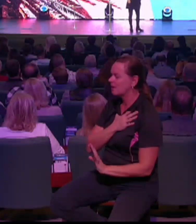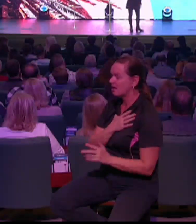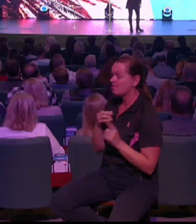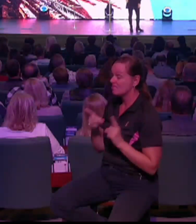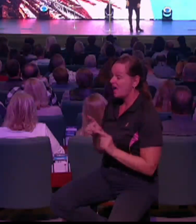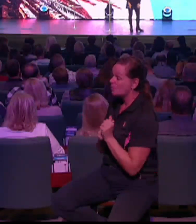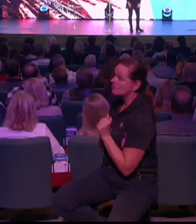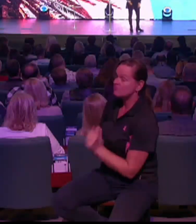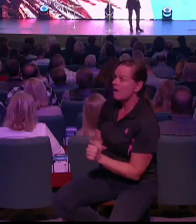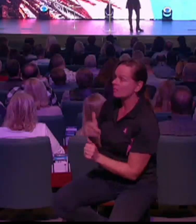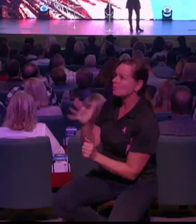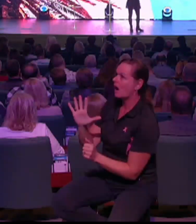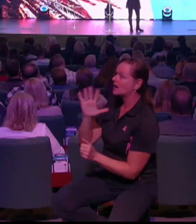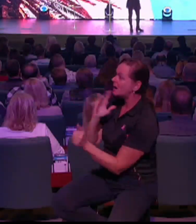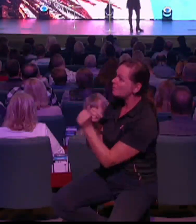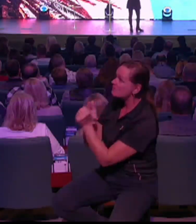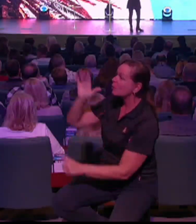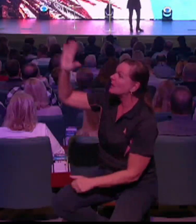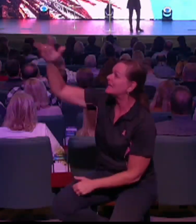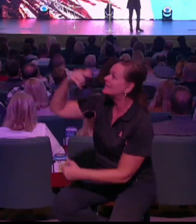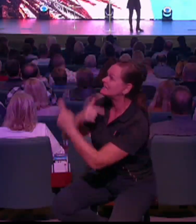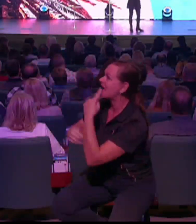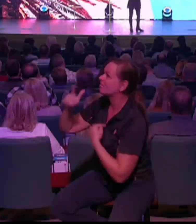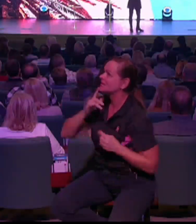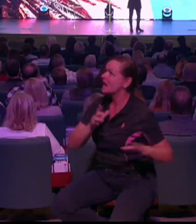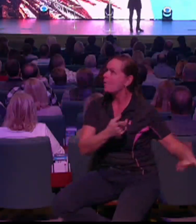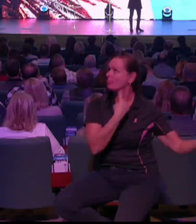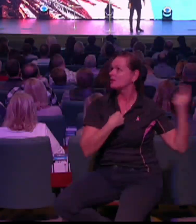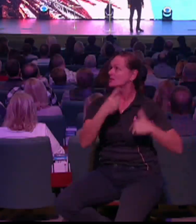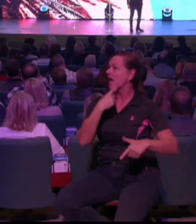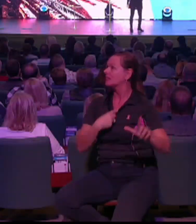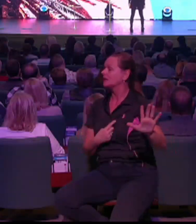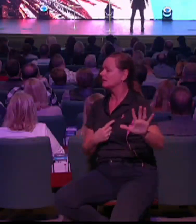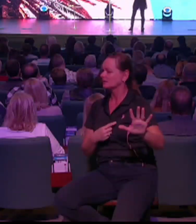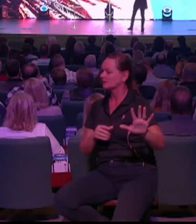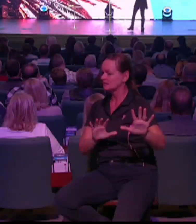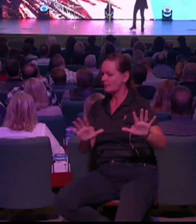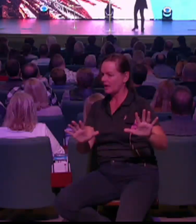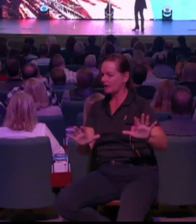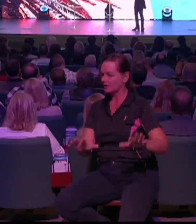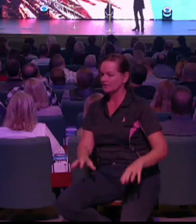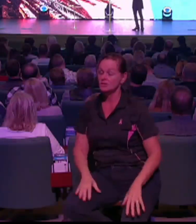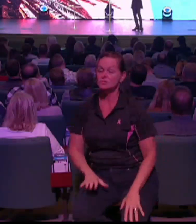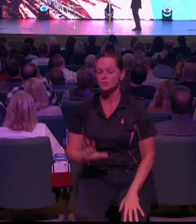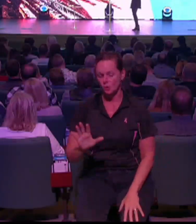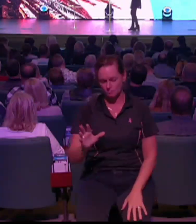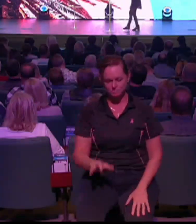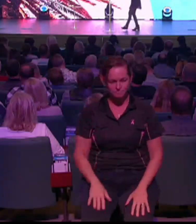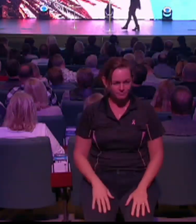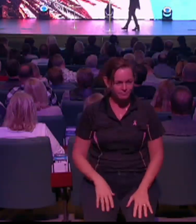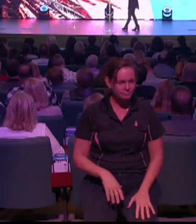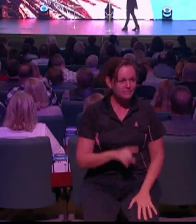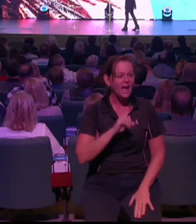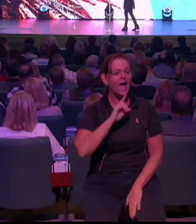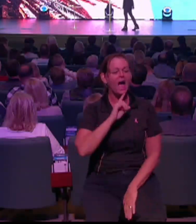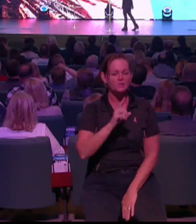difficult child. I mean, like I already told you. I mean, my granddaughter is my fault. So I was definitely a